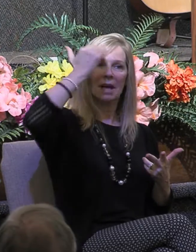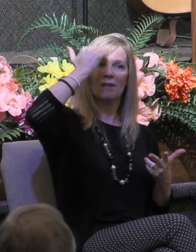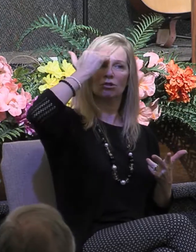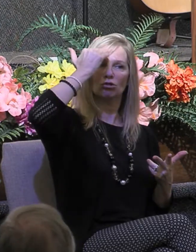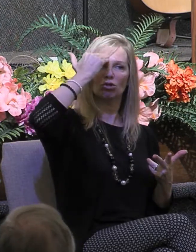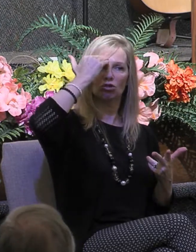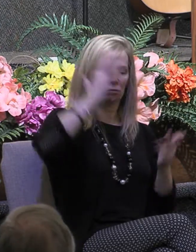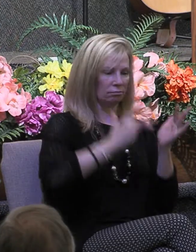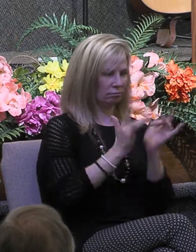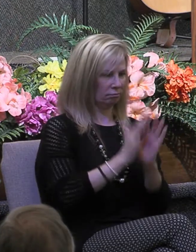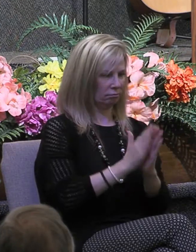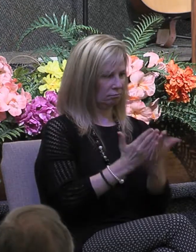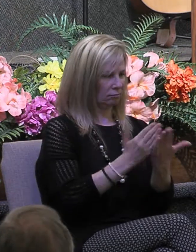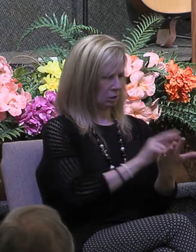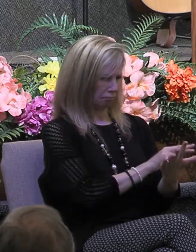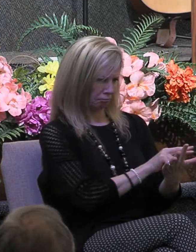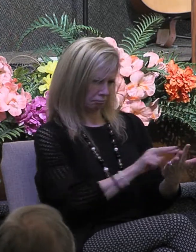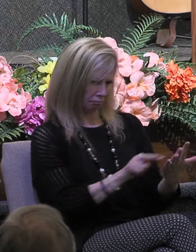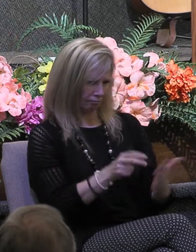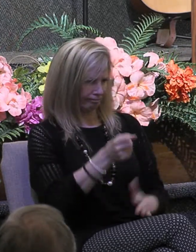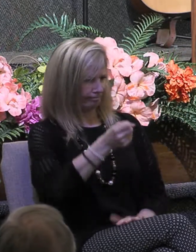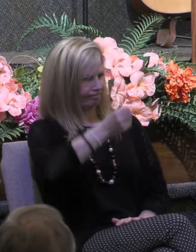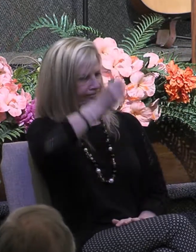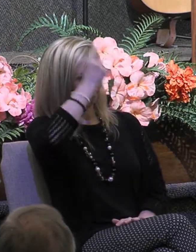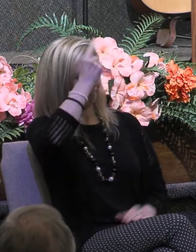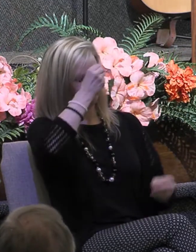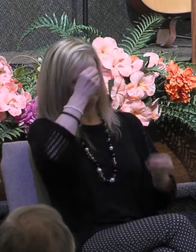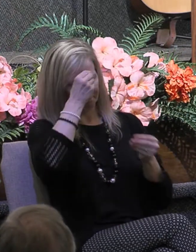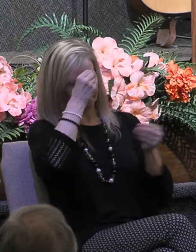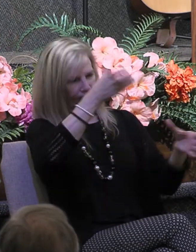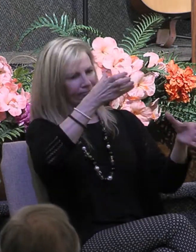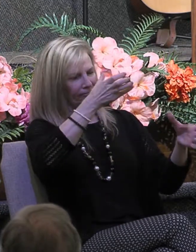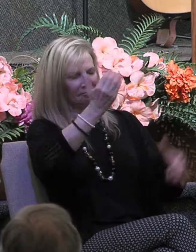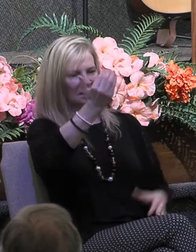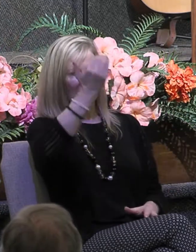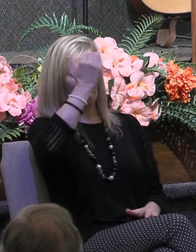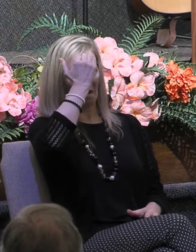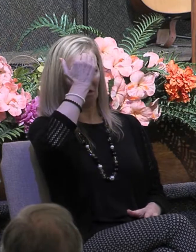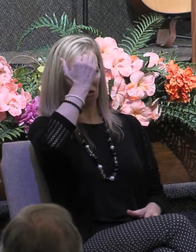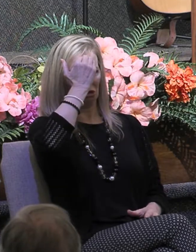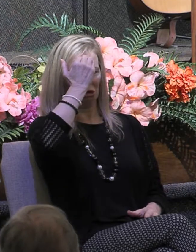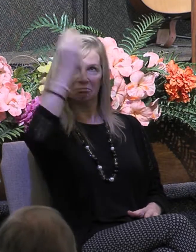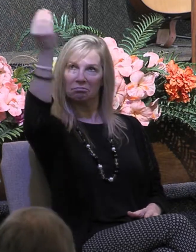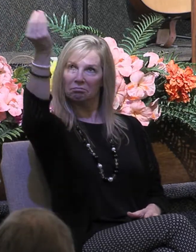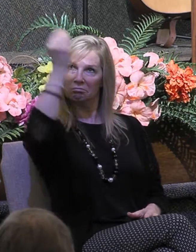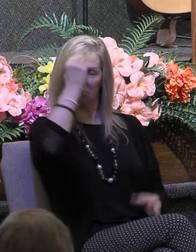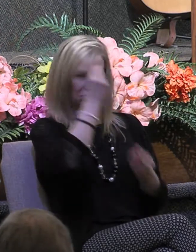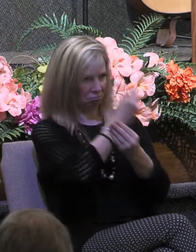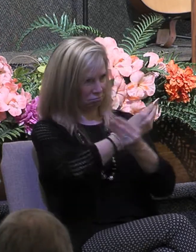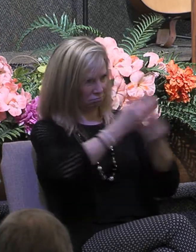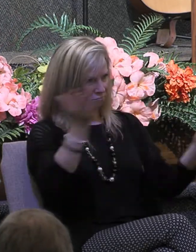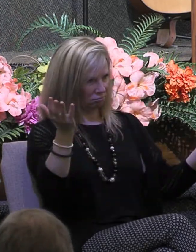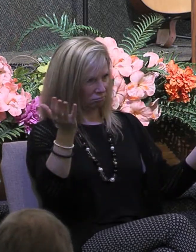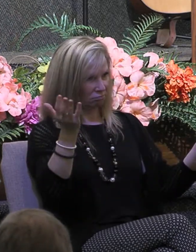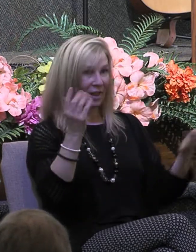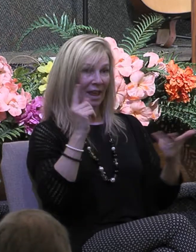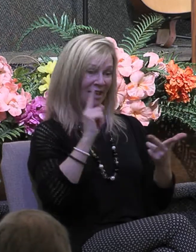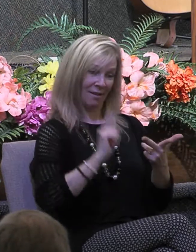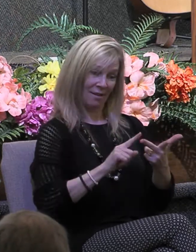biblical mysteries all biblical knowledge not stopping there he imagines he has the gift of faith the gift of